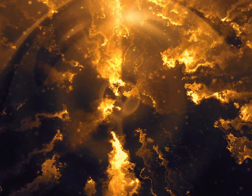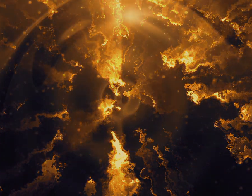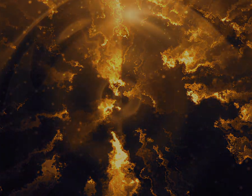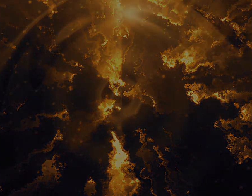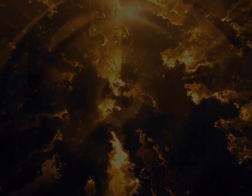Amen.